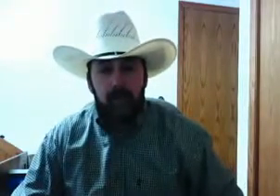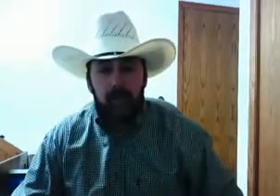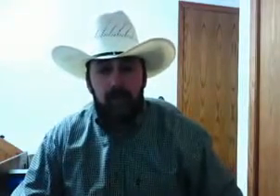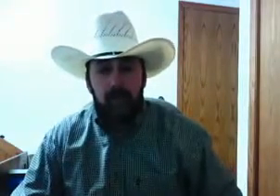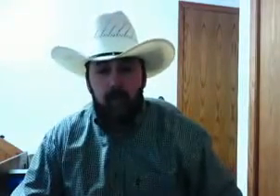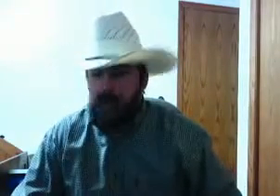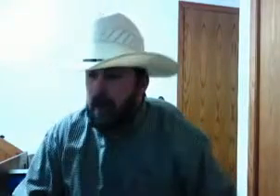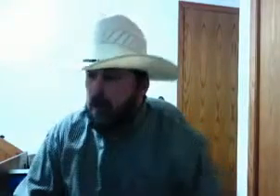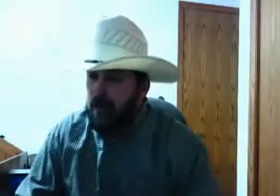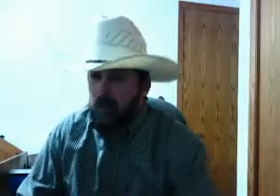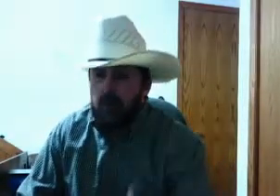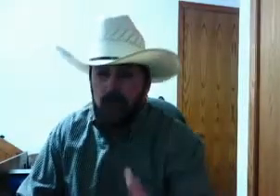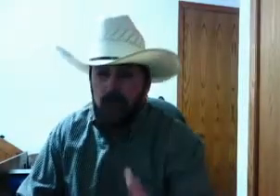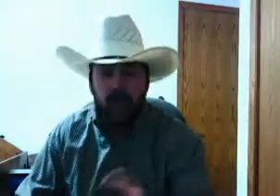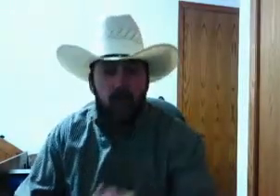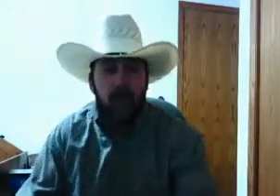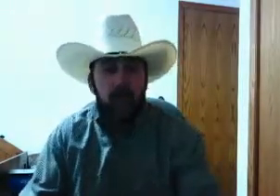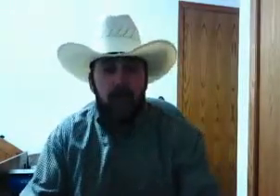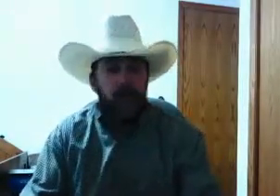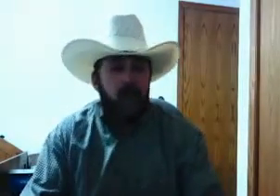Which I know this won't go far. I know it won't.